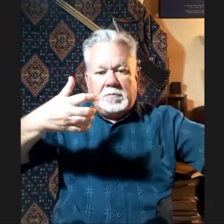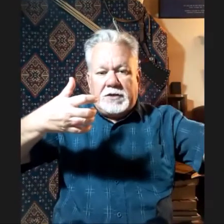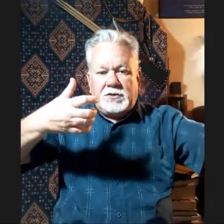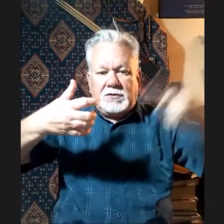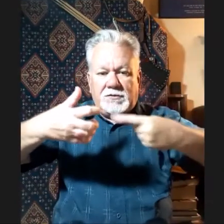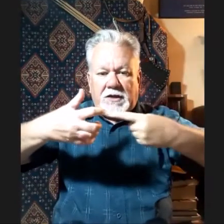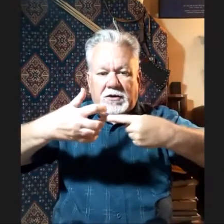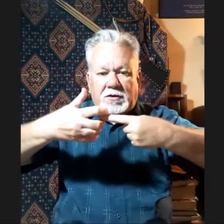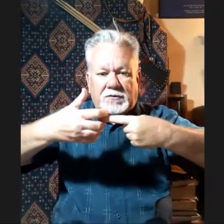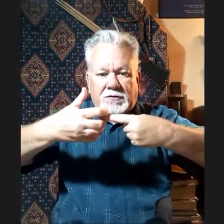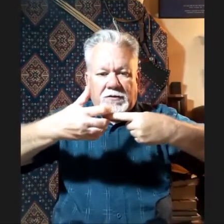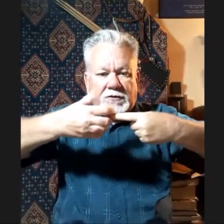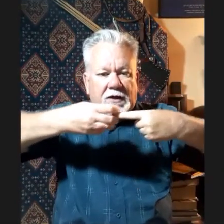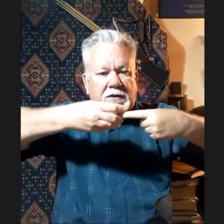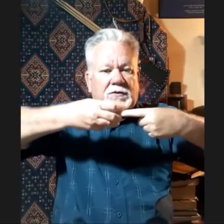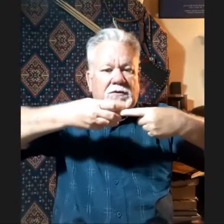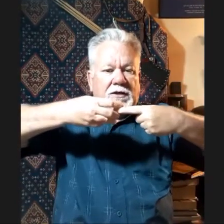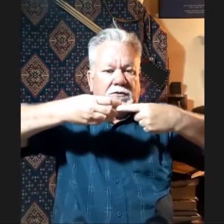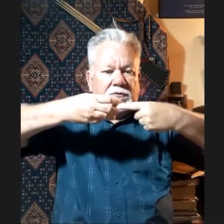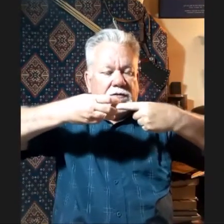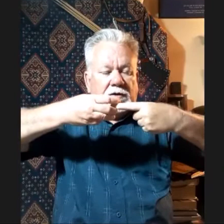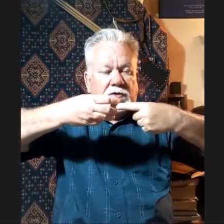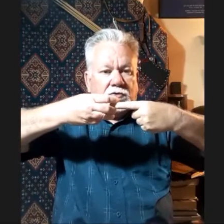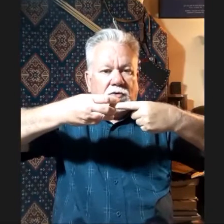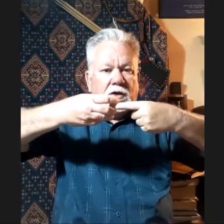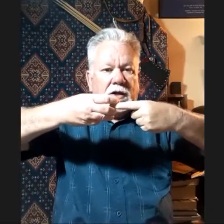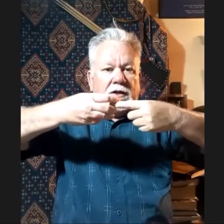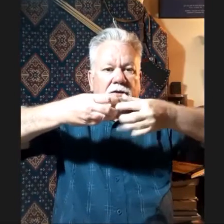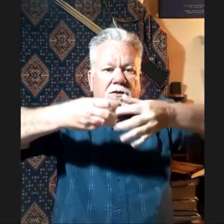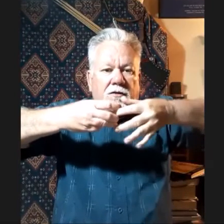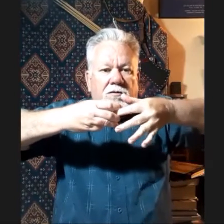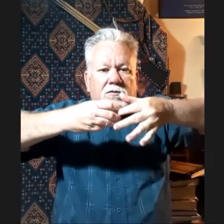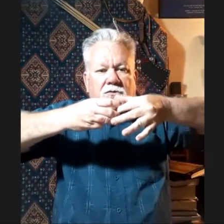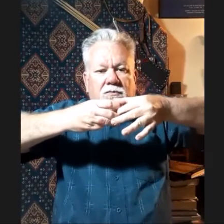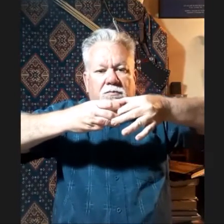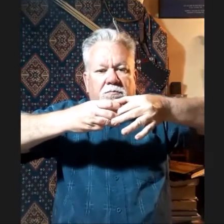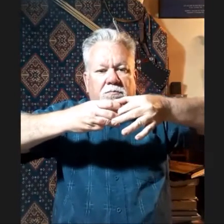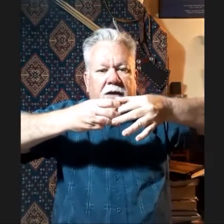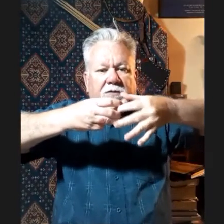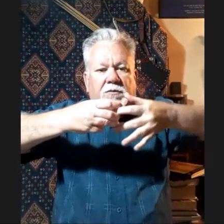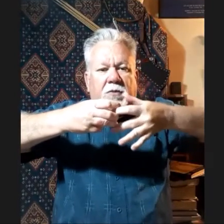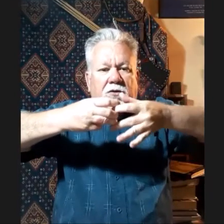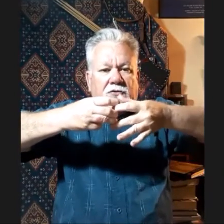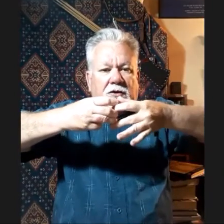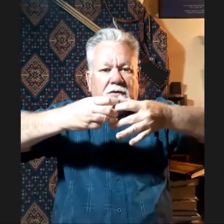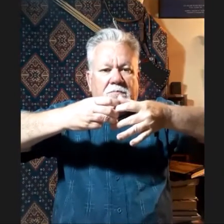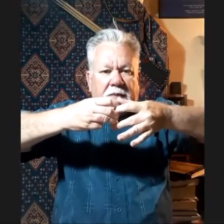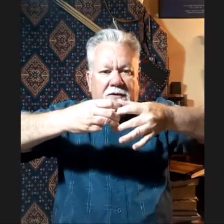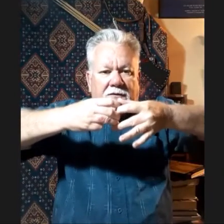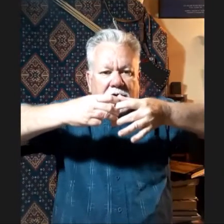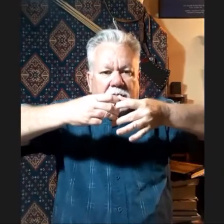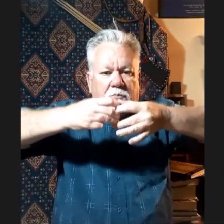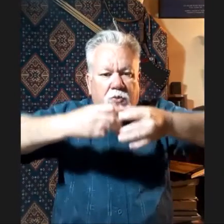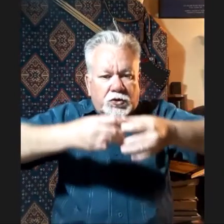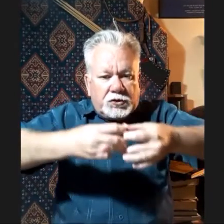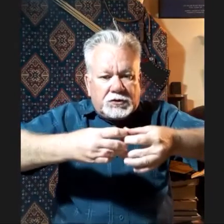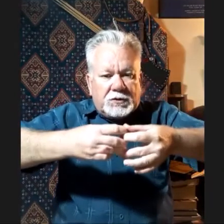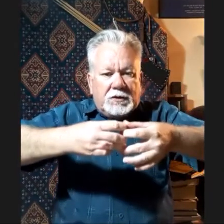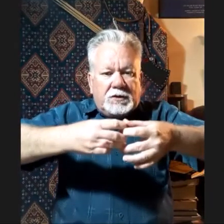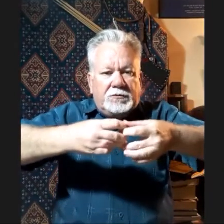imagine this is the arrow, a standard three finger draw. As the bow string bends, as pushes the